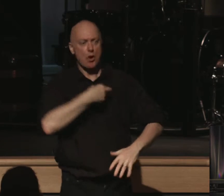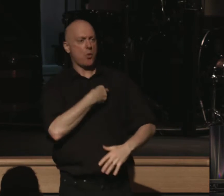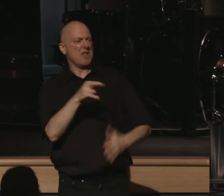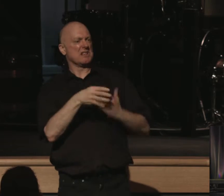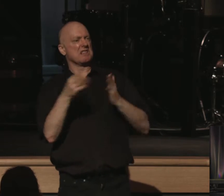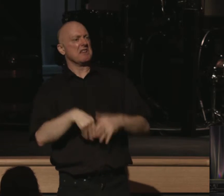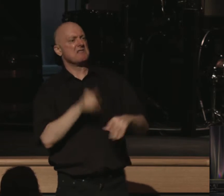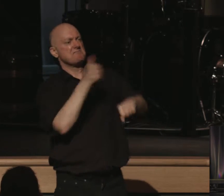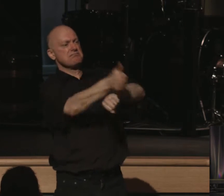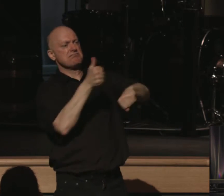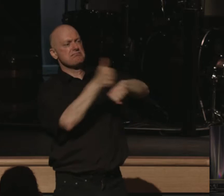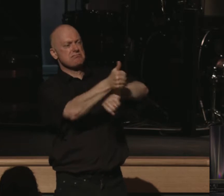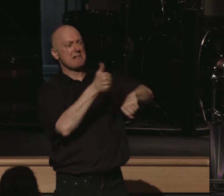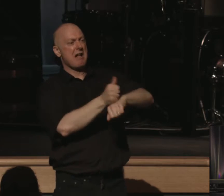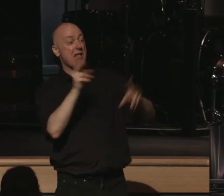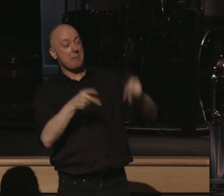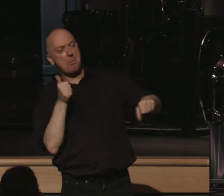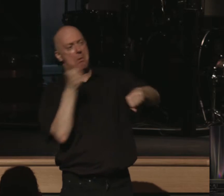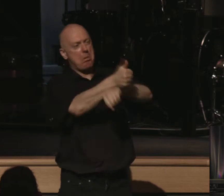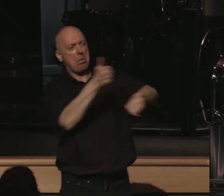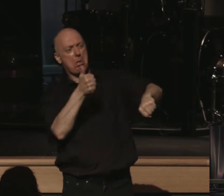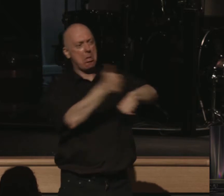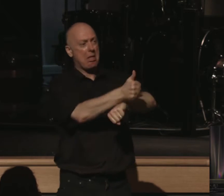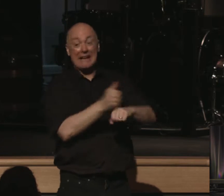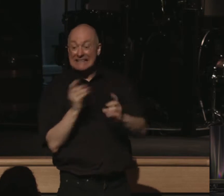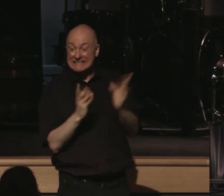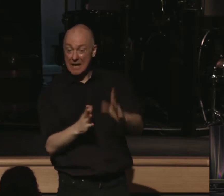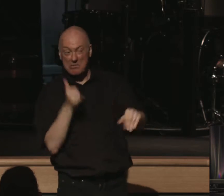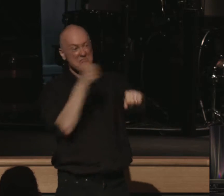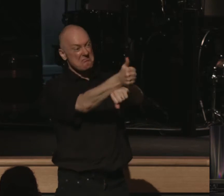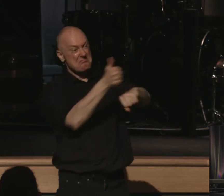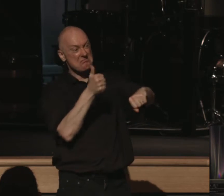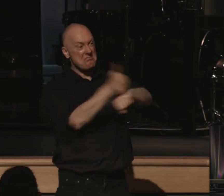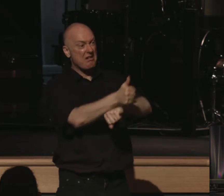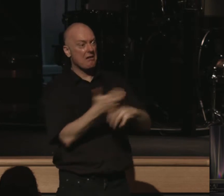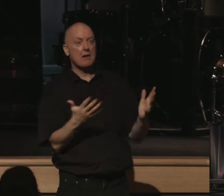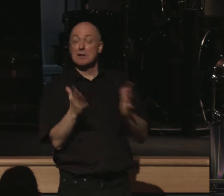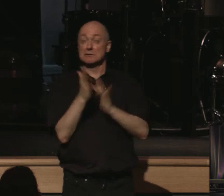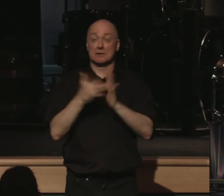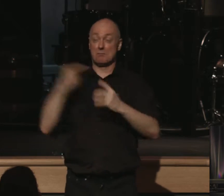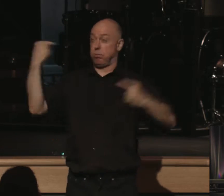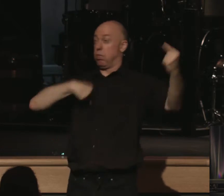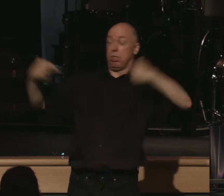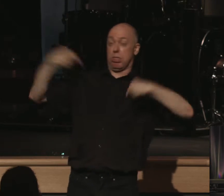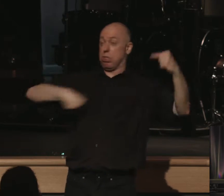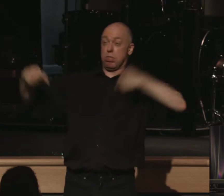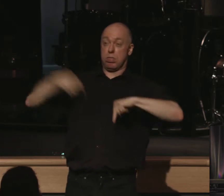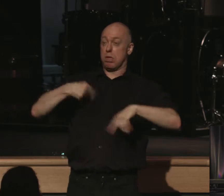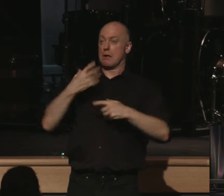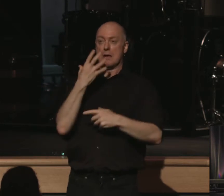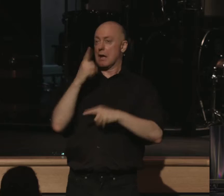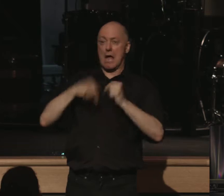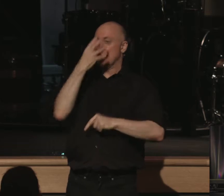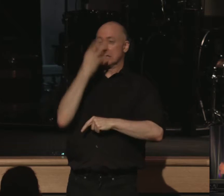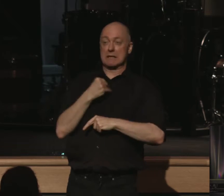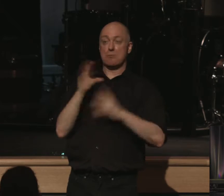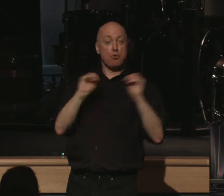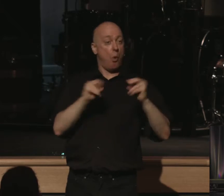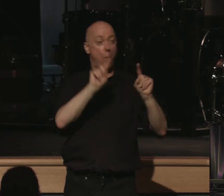religious elite, accused by the people, even accused by his disciples, facing difficulty and hardship and sleepless night, having nowhere to